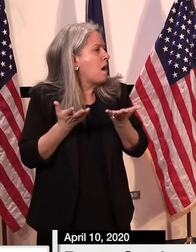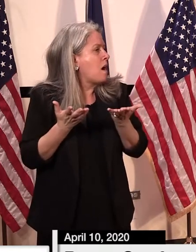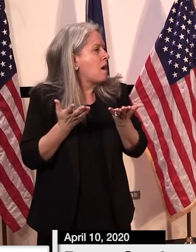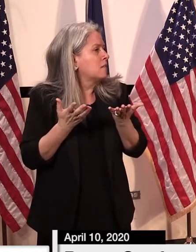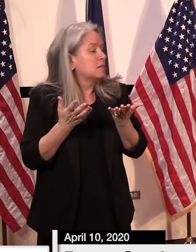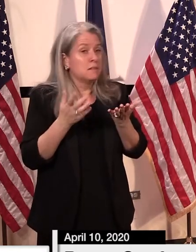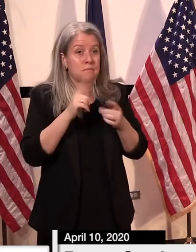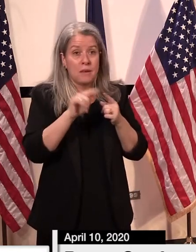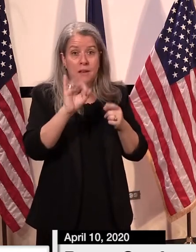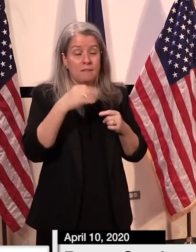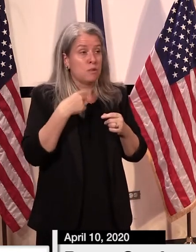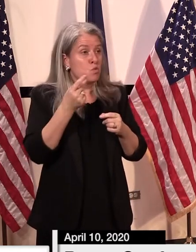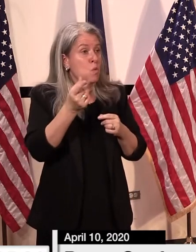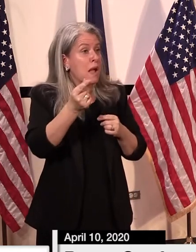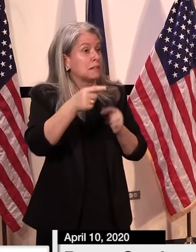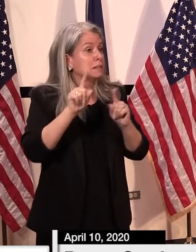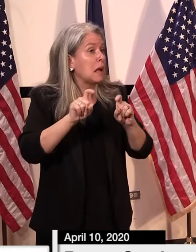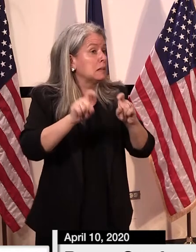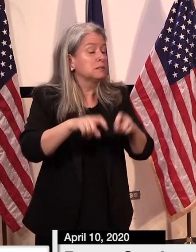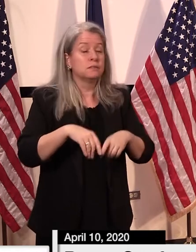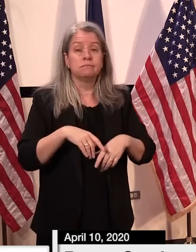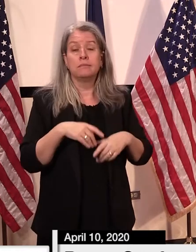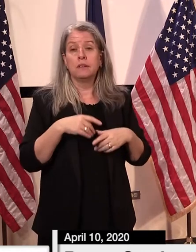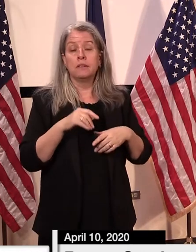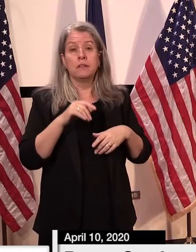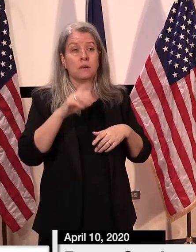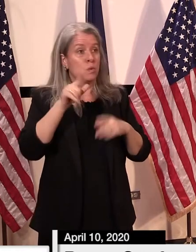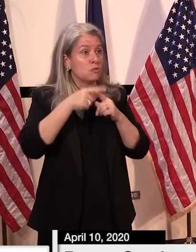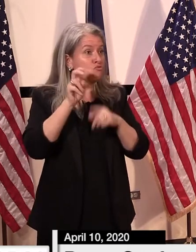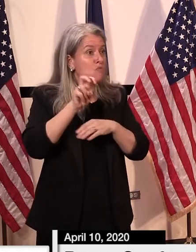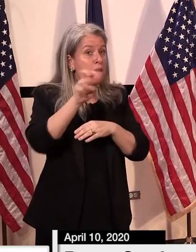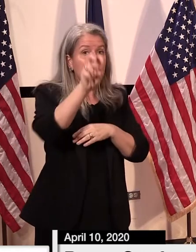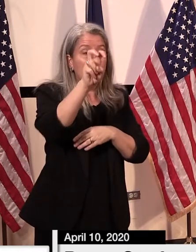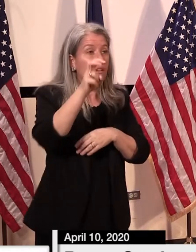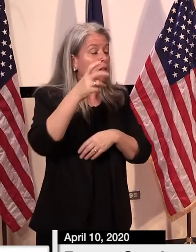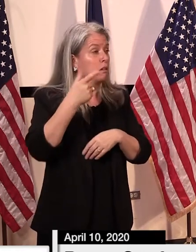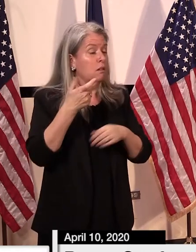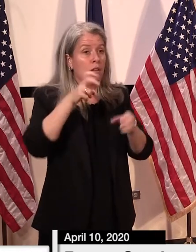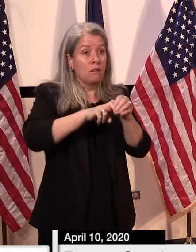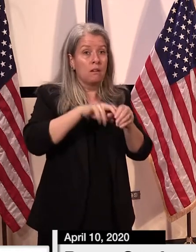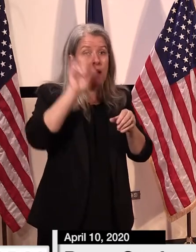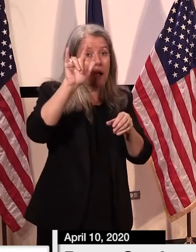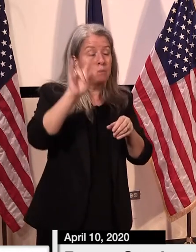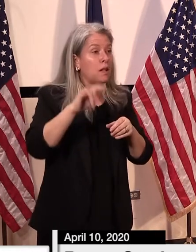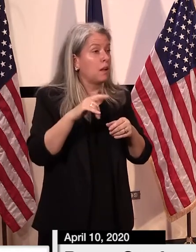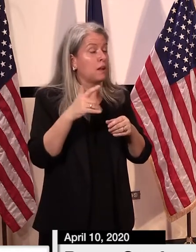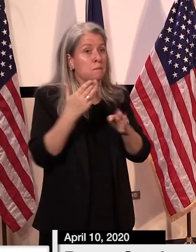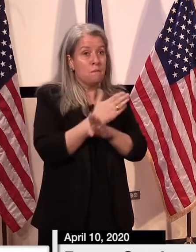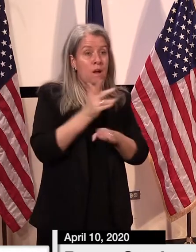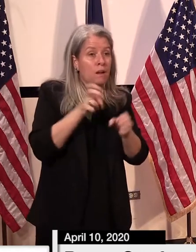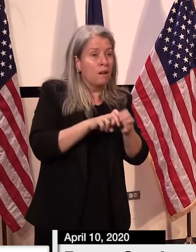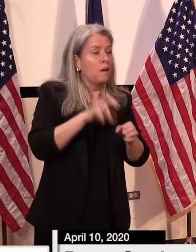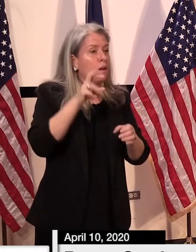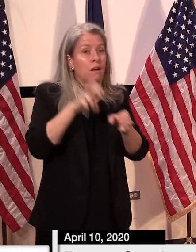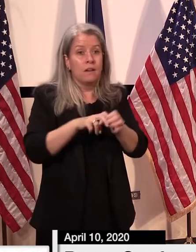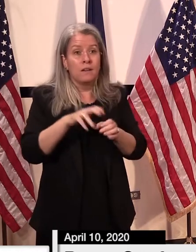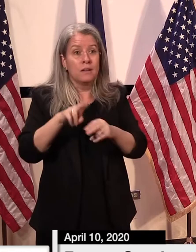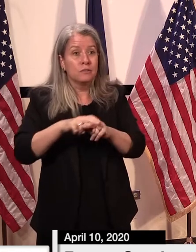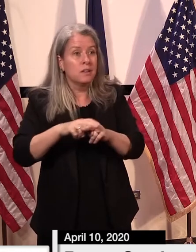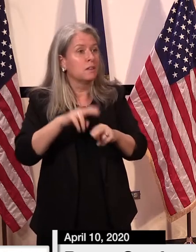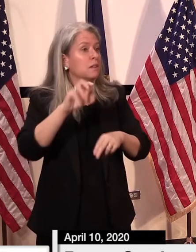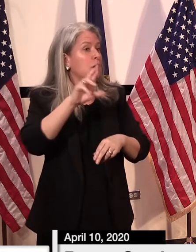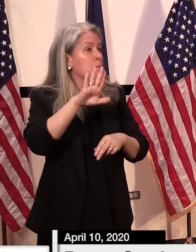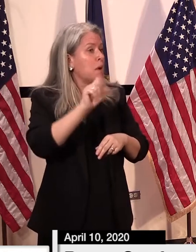we can have quick tests where we're preventing people from when they're traveling getting on an airplane or getting on a bus or getting on a train